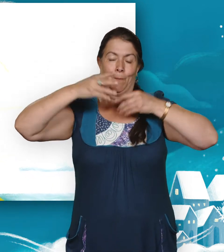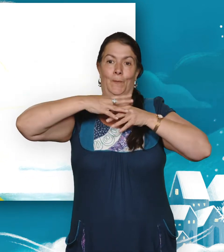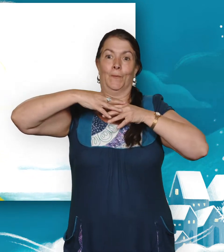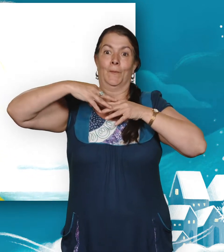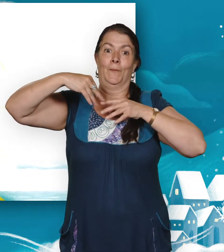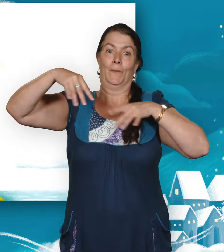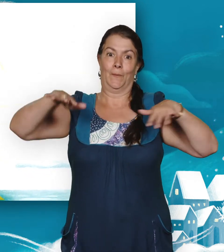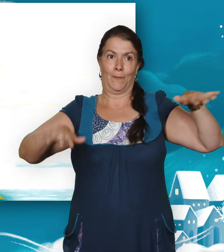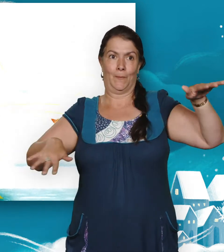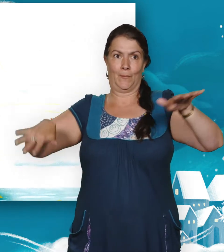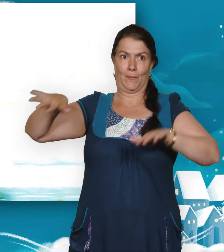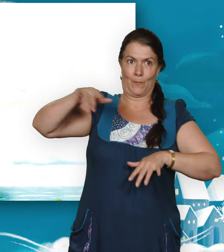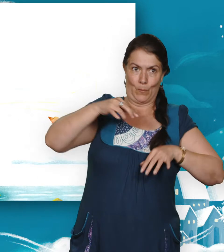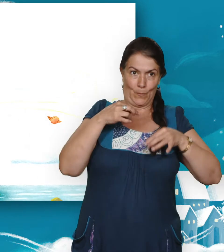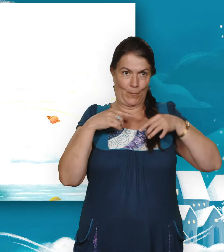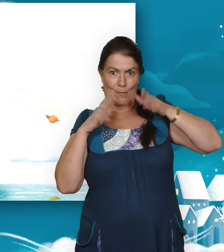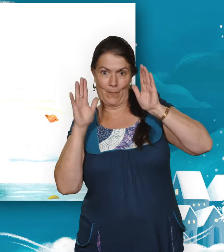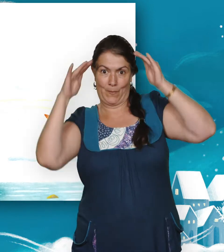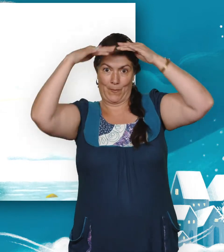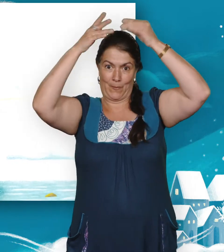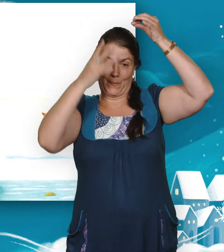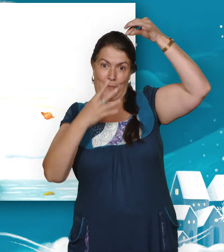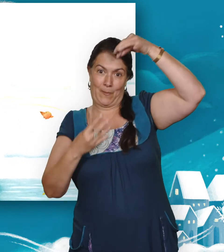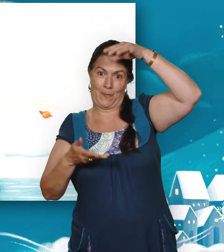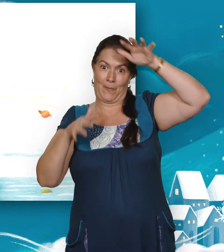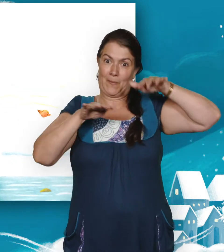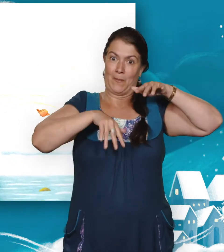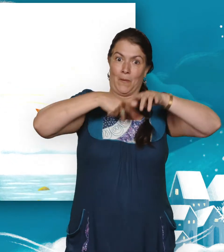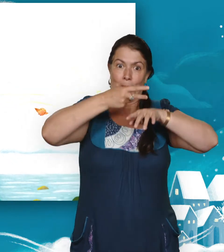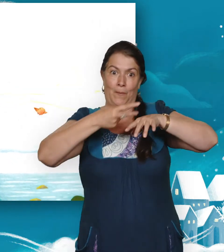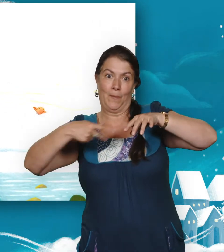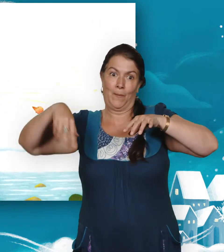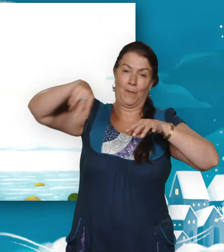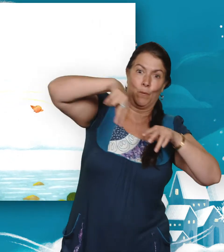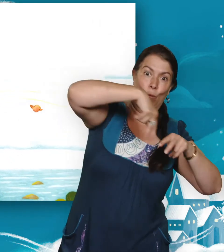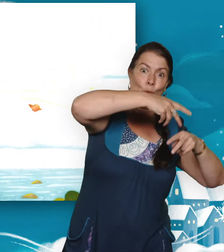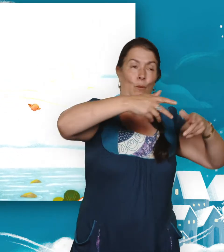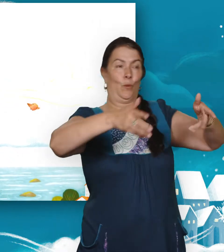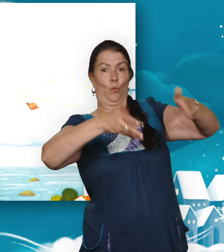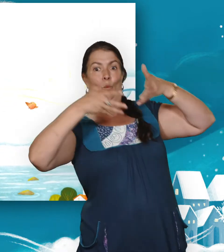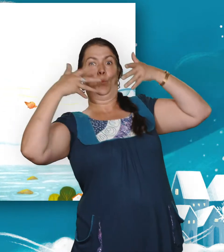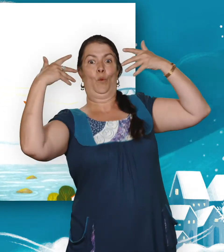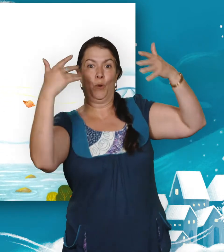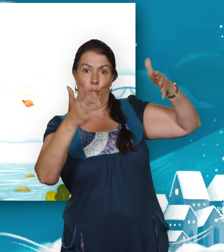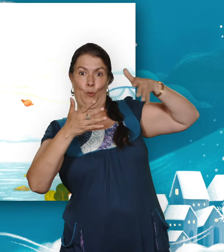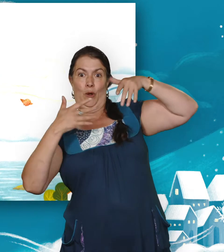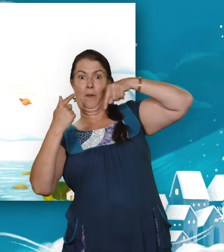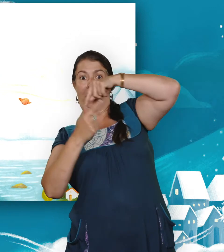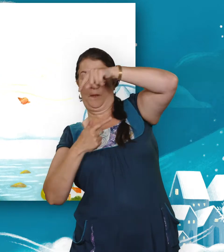lets her take flight, as water vapour, small and light. High over meadow and village and town,